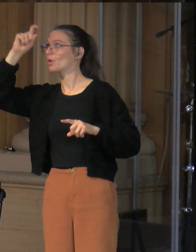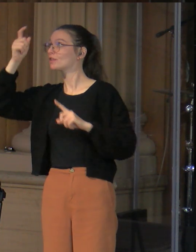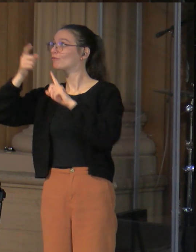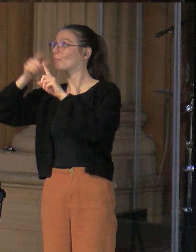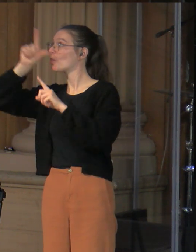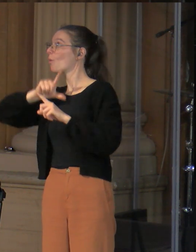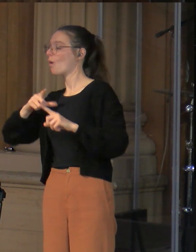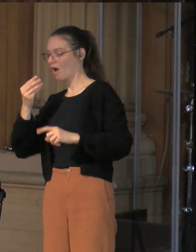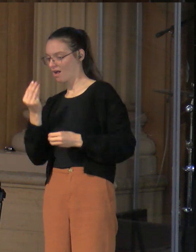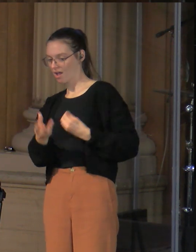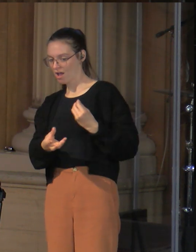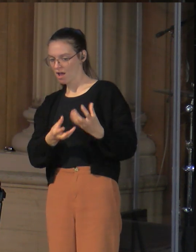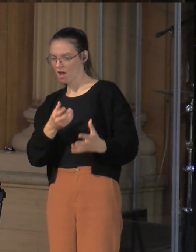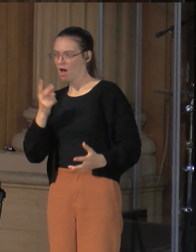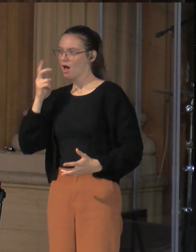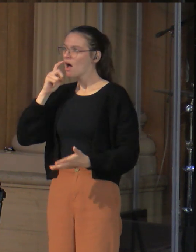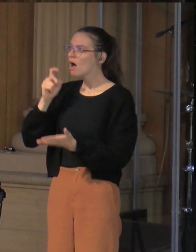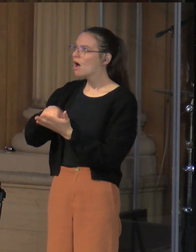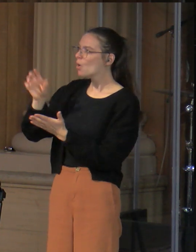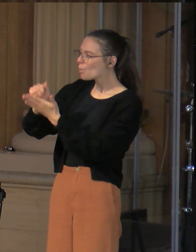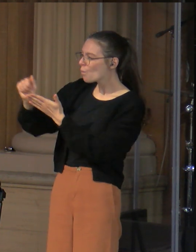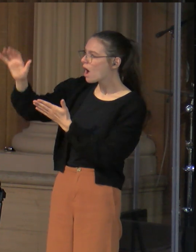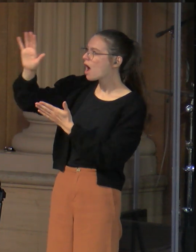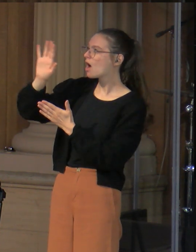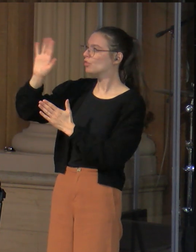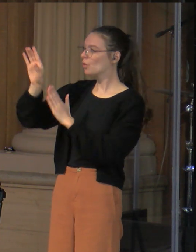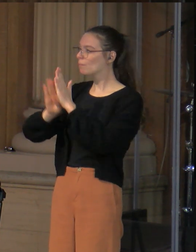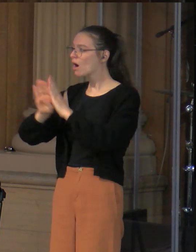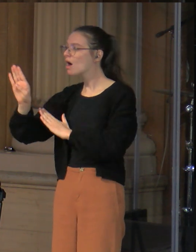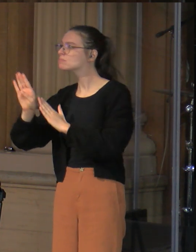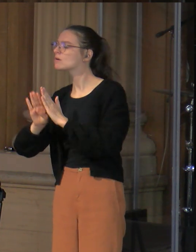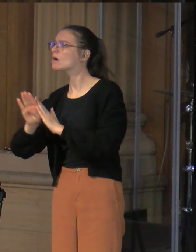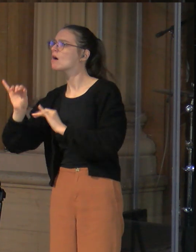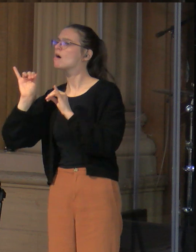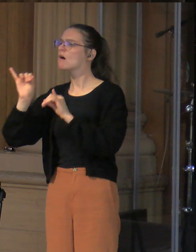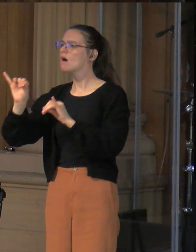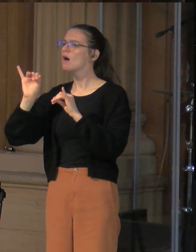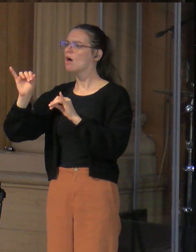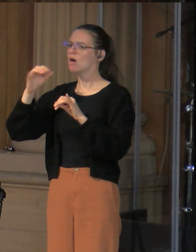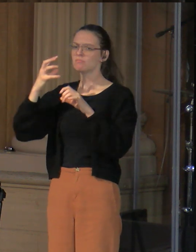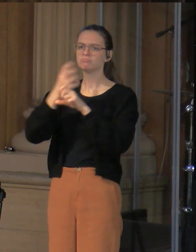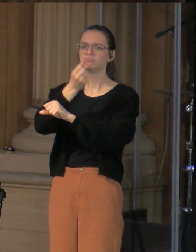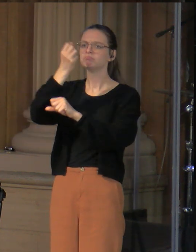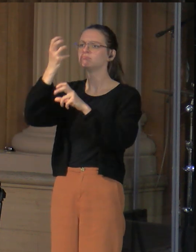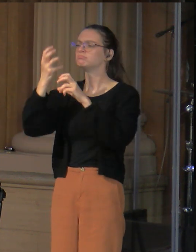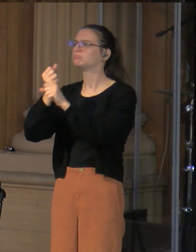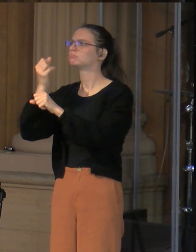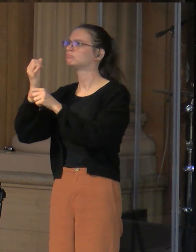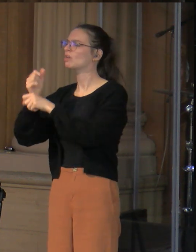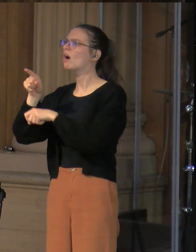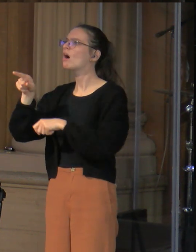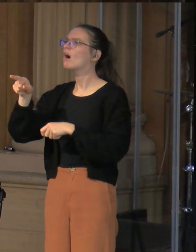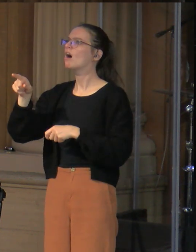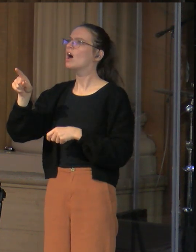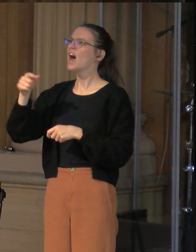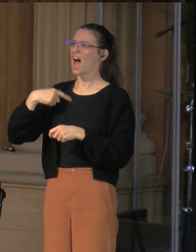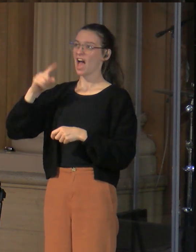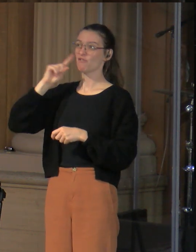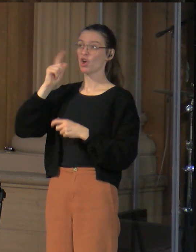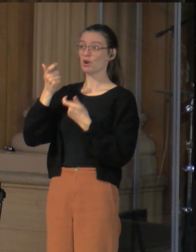She sees his wealth. She sees his prosperity. She sees all that he's accomplishing in Israel, and she says, I had heard that this was a big deal, and it was such a big deal.